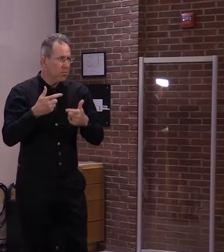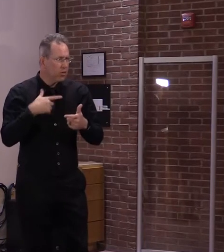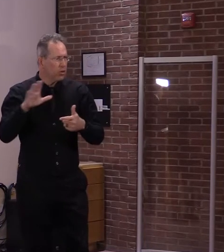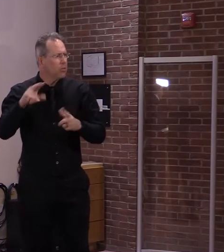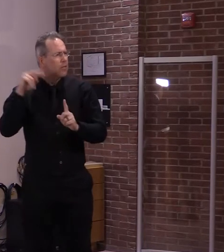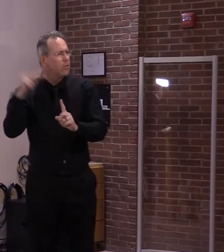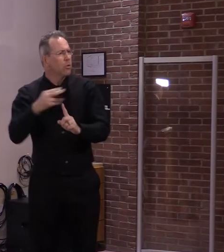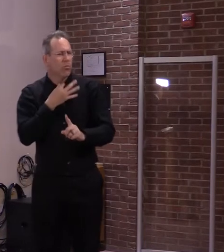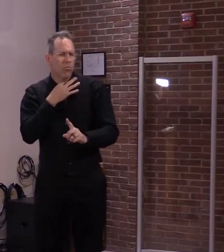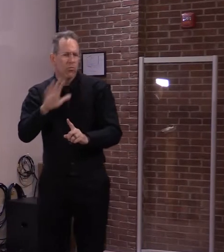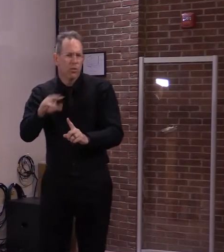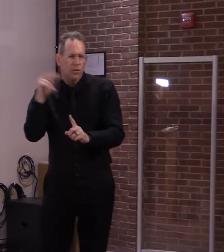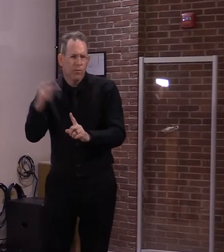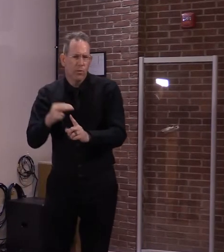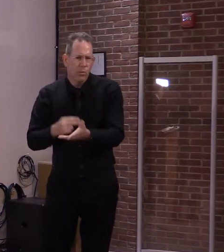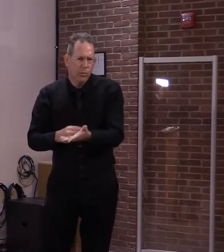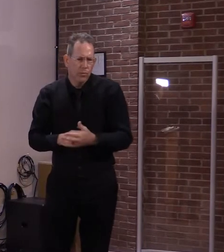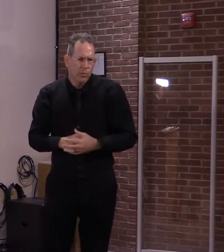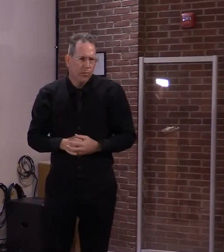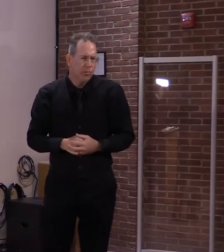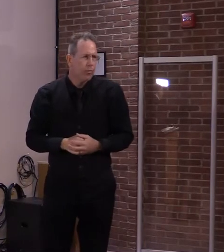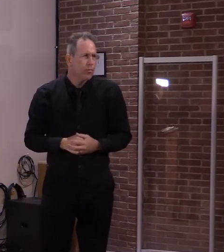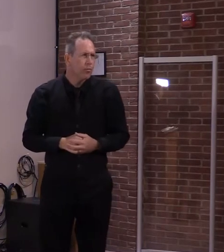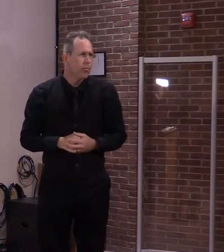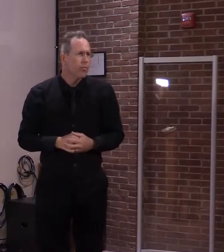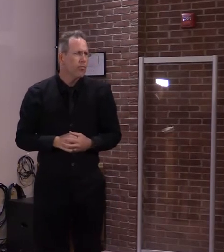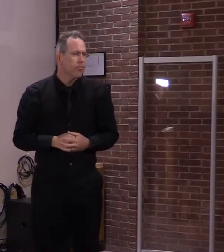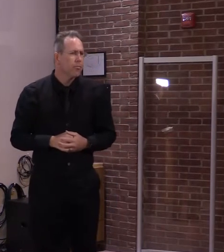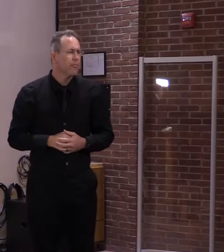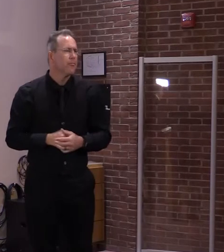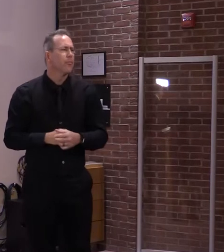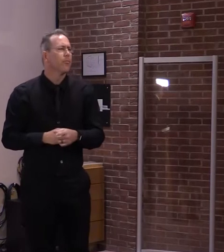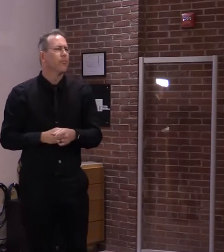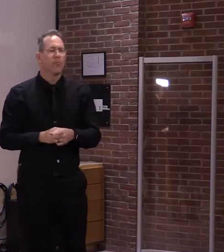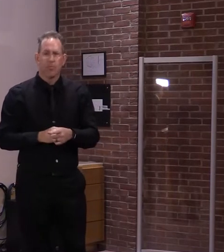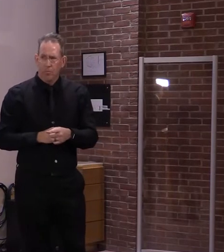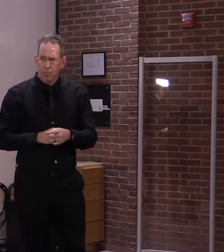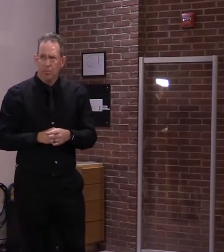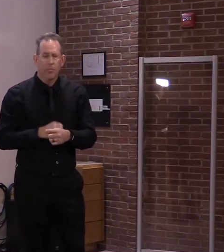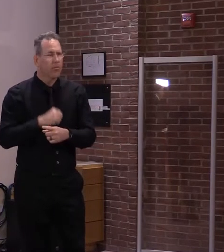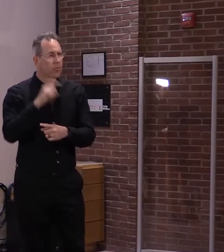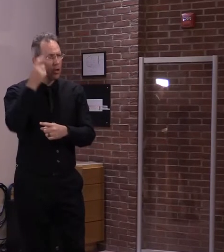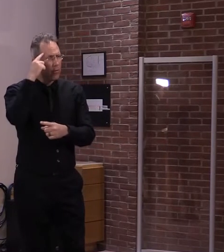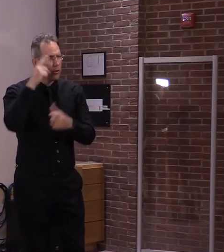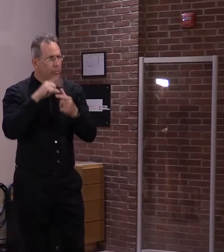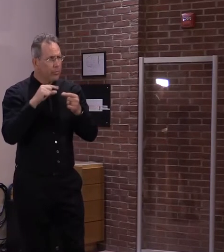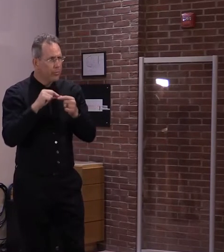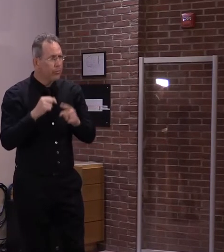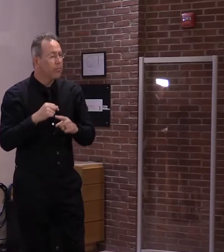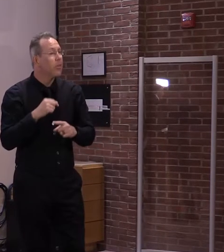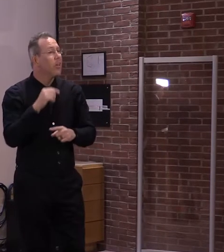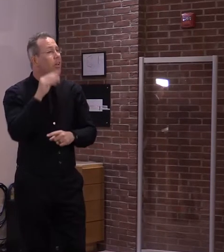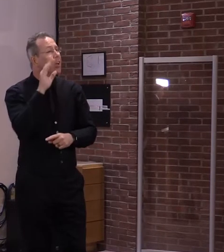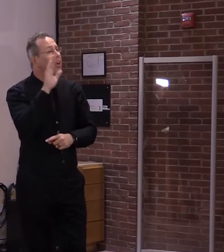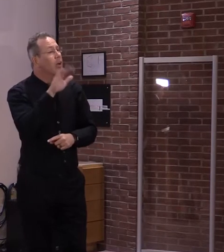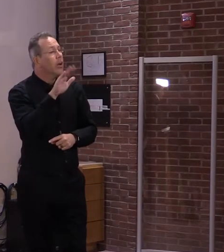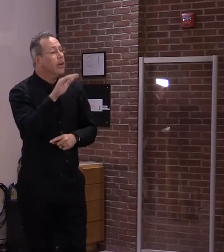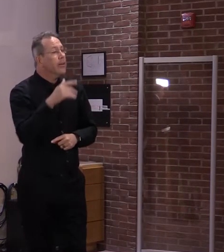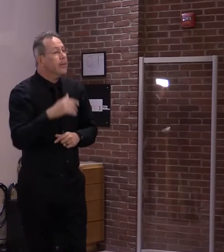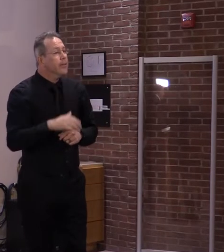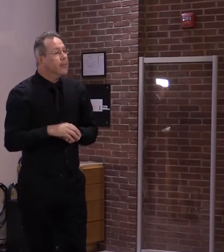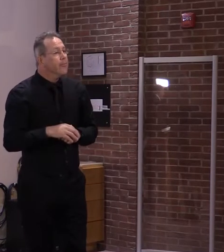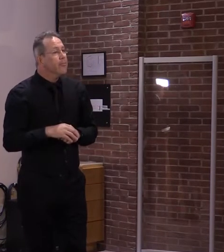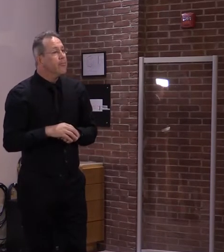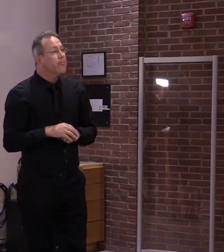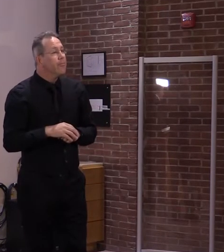Yeah. Mike, as you as you are well aware, the reason our general counsel was in testifying with the legislature about